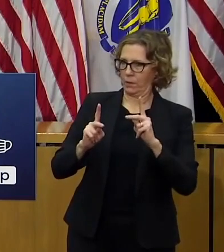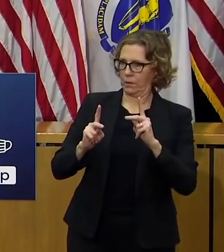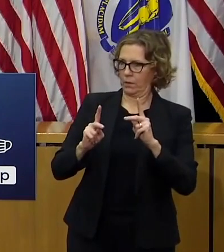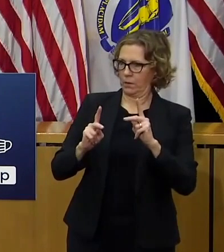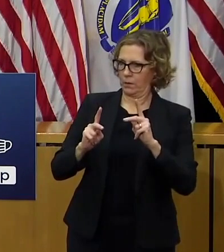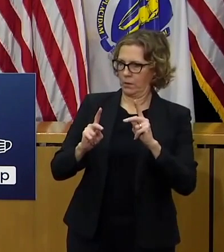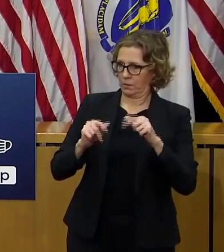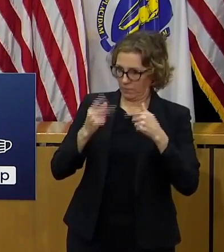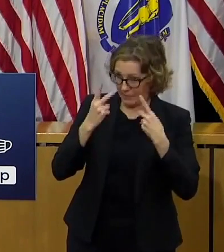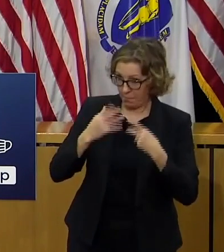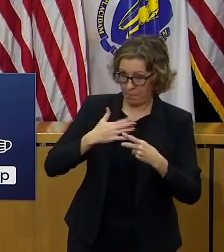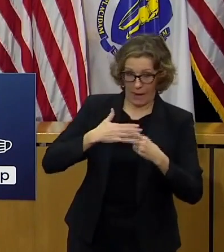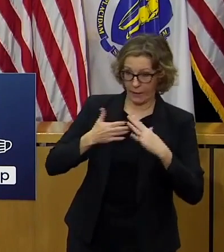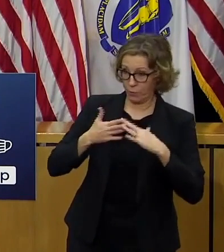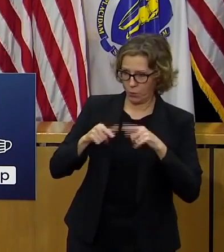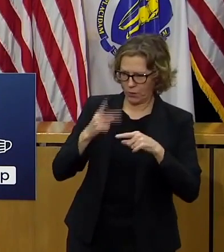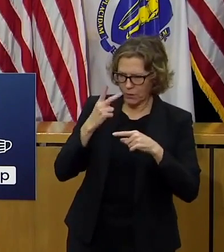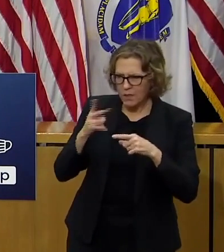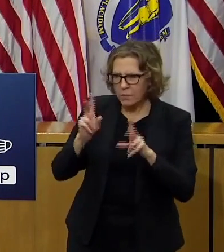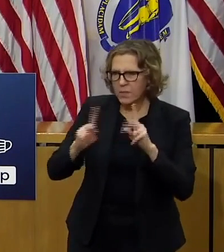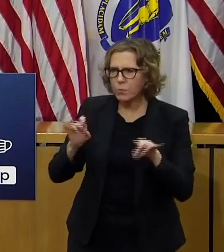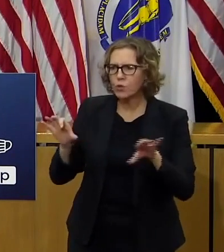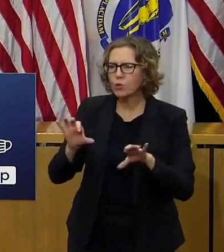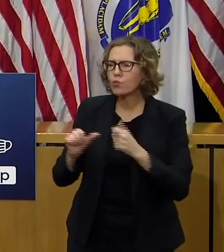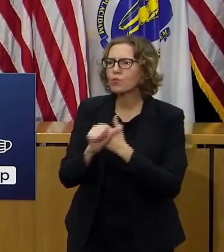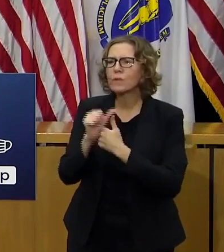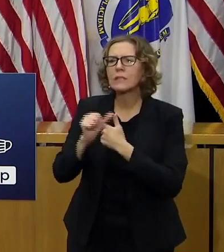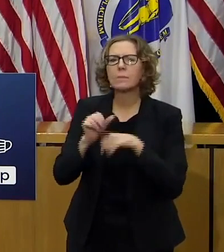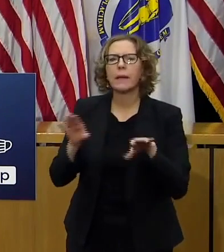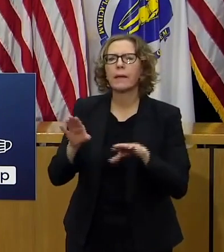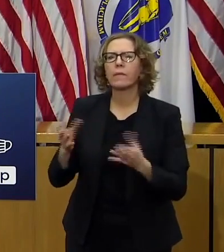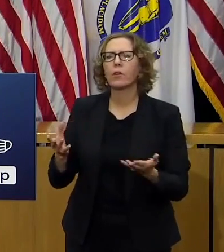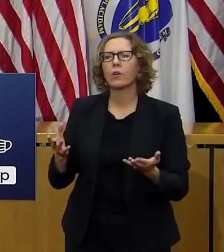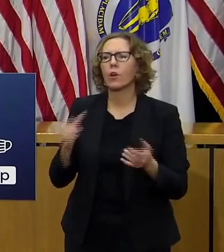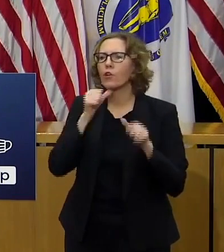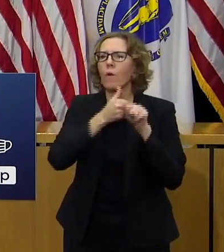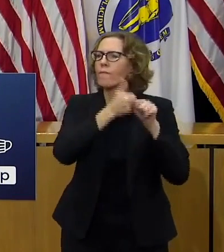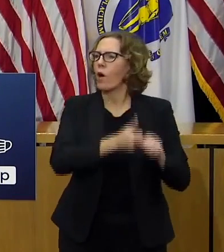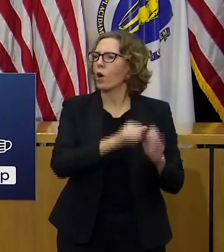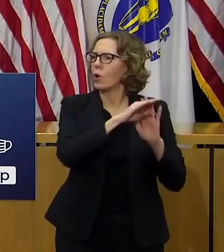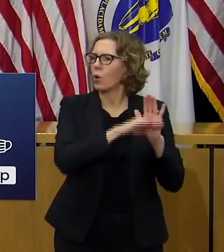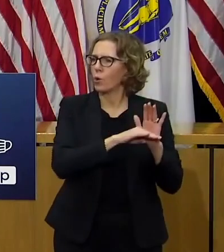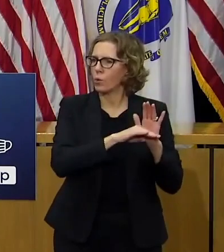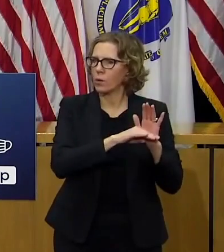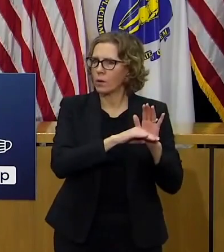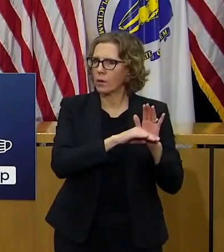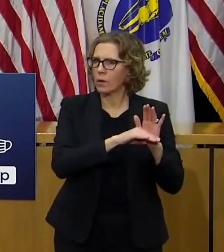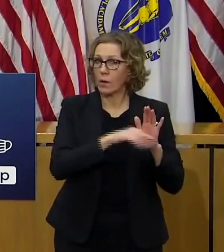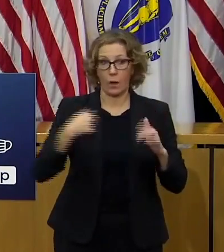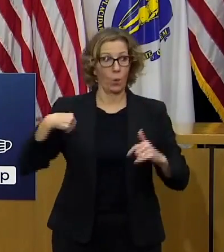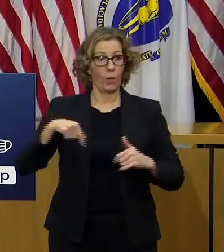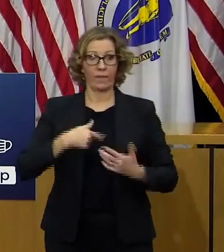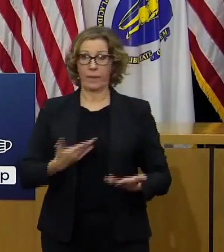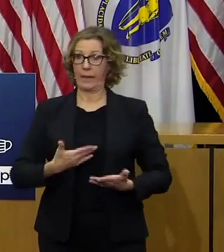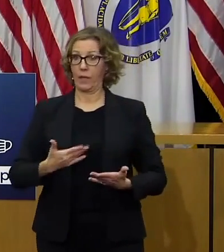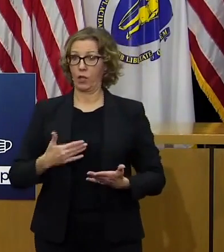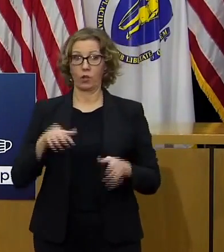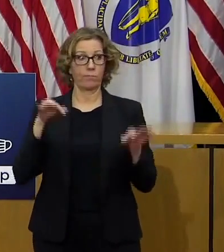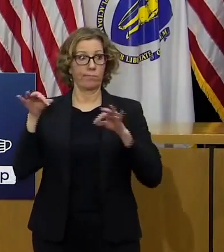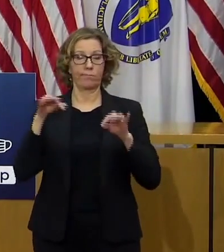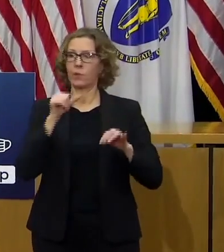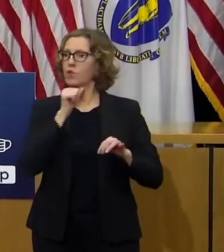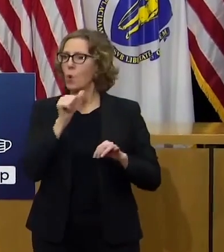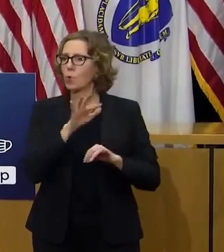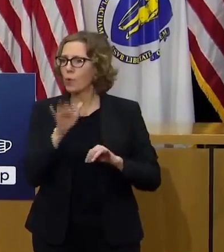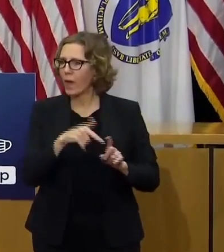risky activity that we have all been talking about as the sort